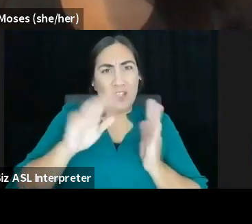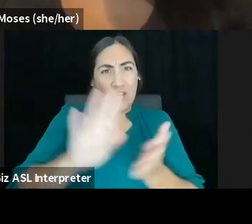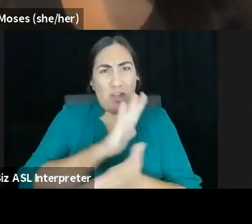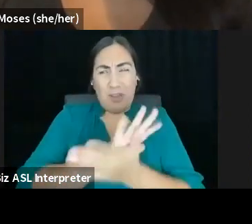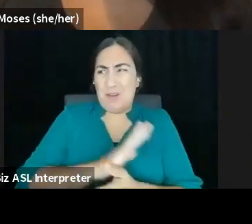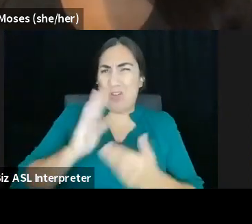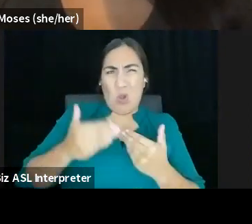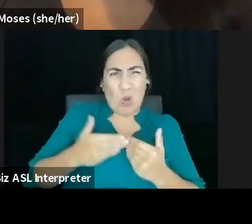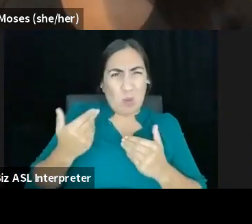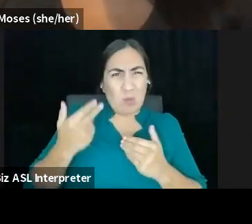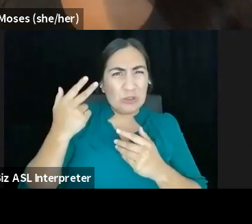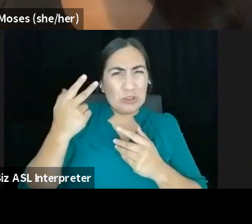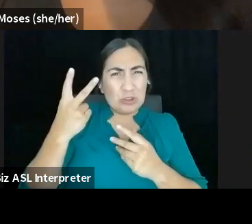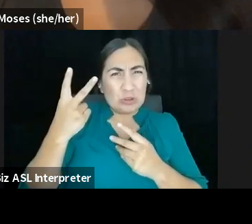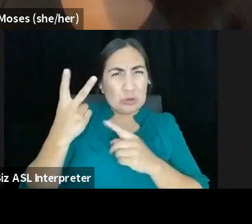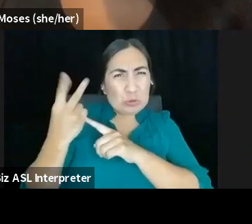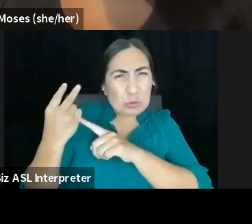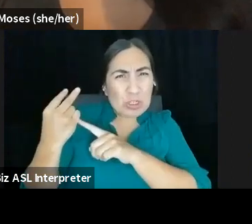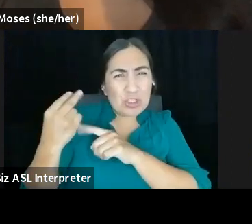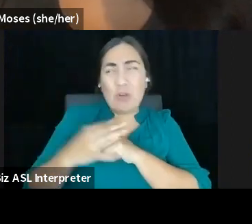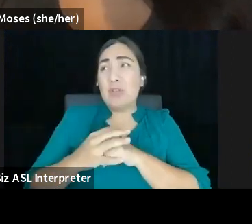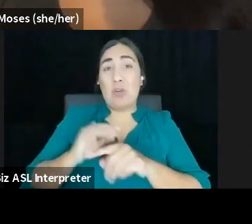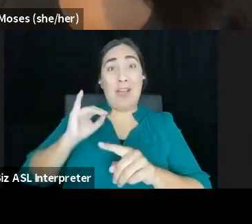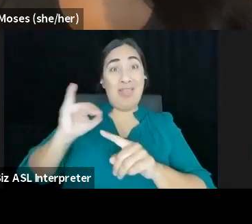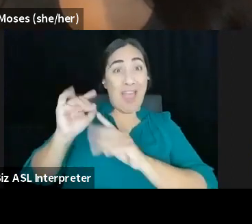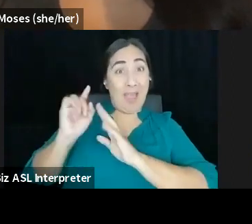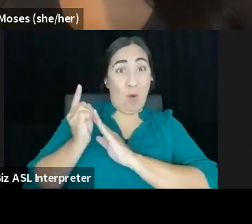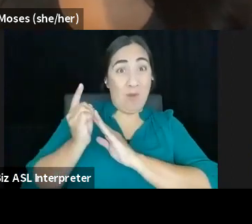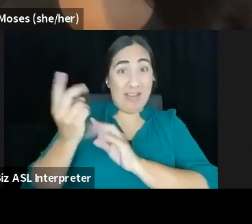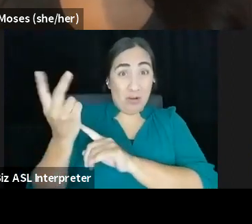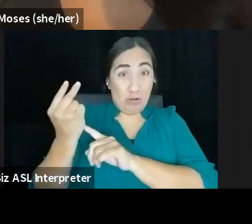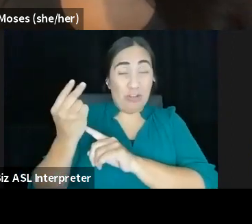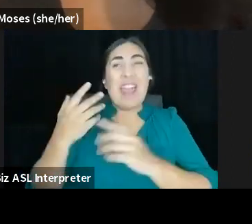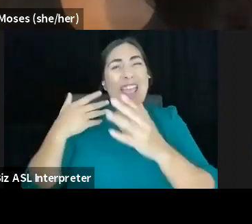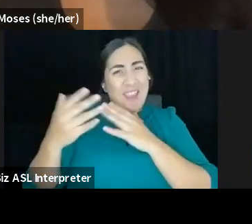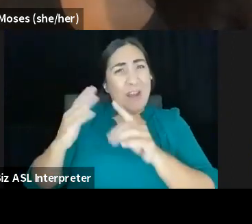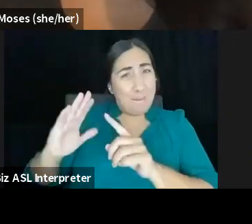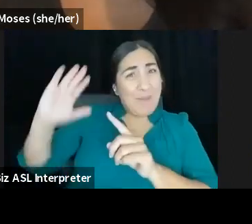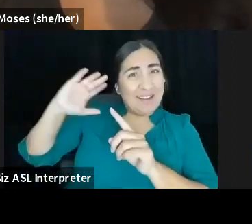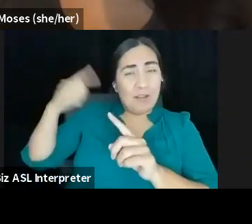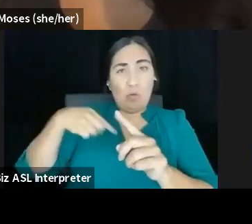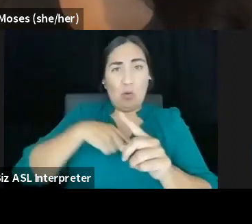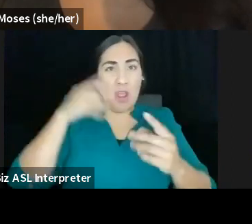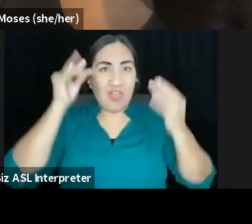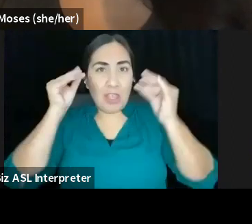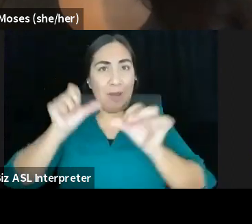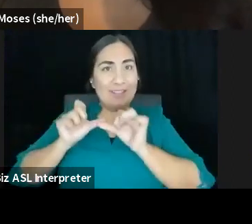And, you know, at that point, sustainable resources, even then we were thinking of sustainability as more than environmental and material